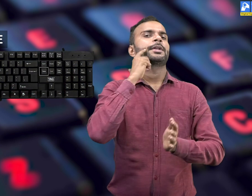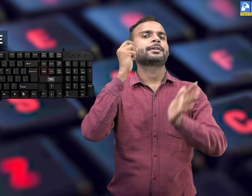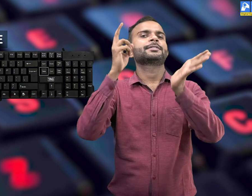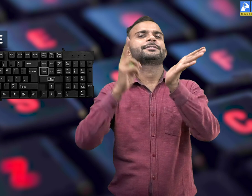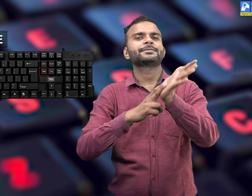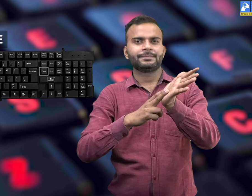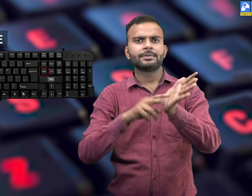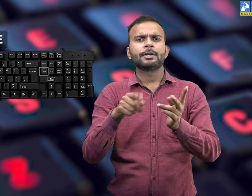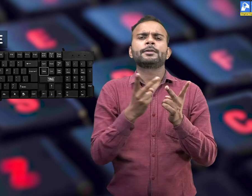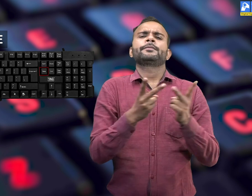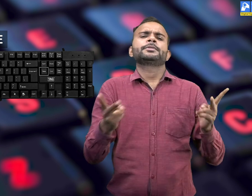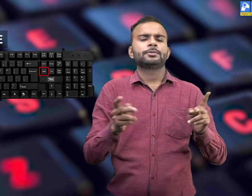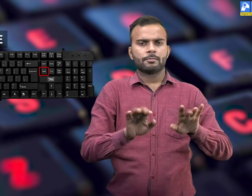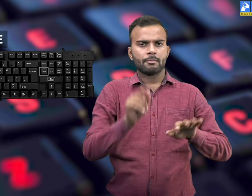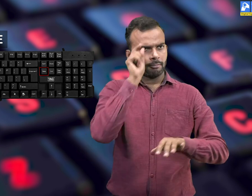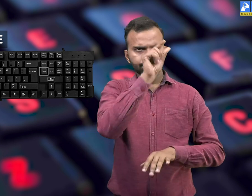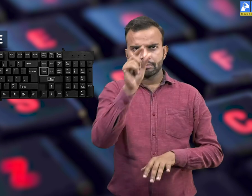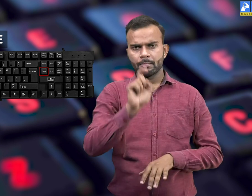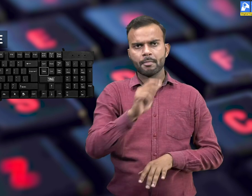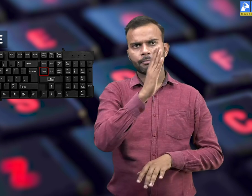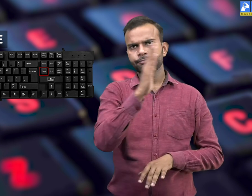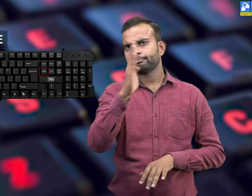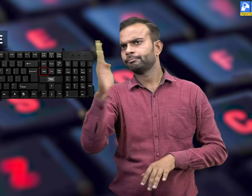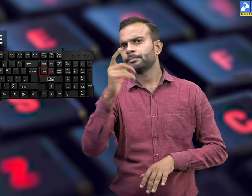Thus you can erase the text with this key.